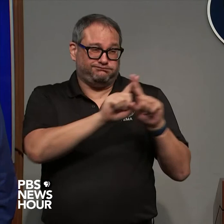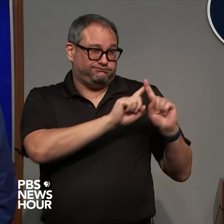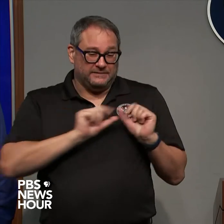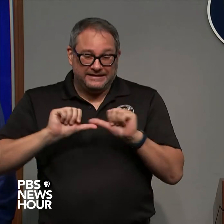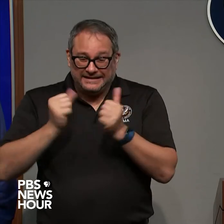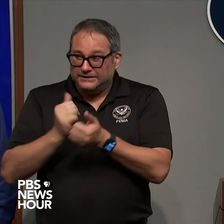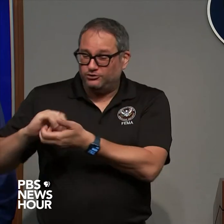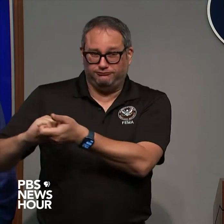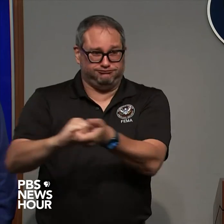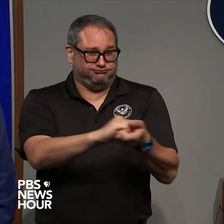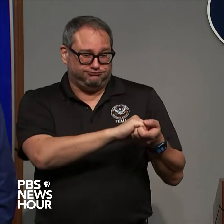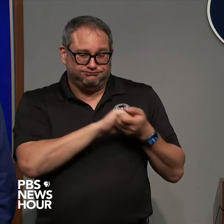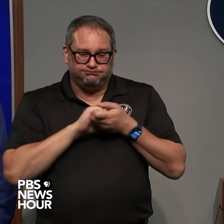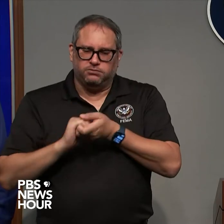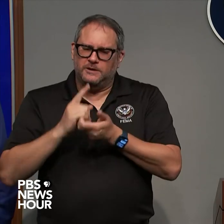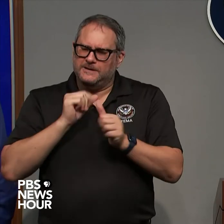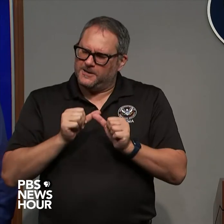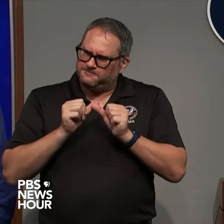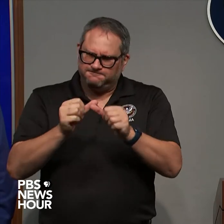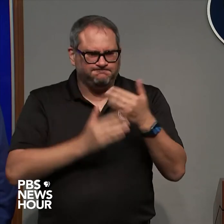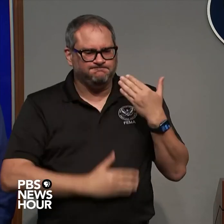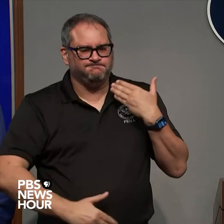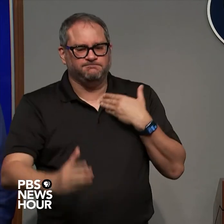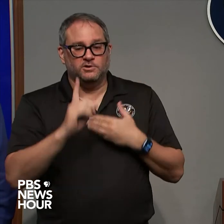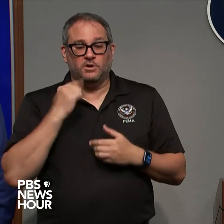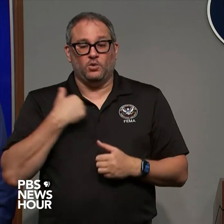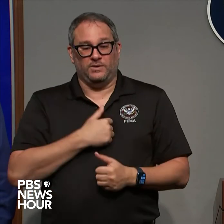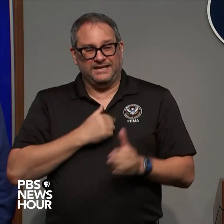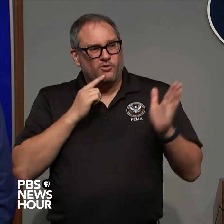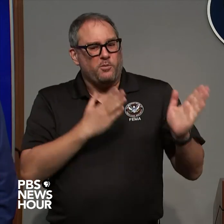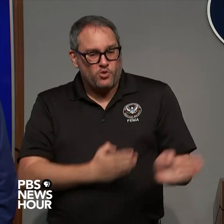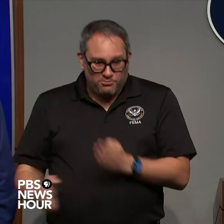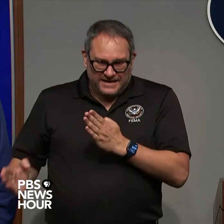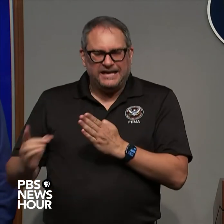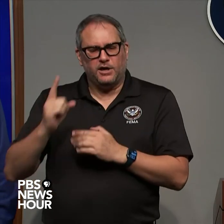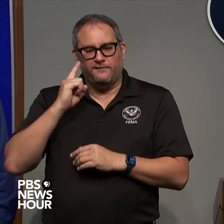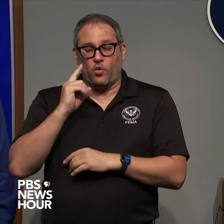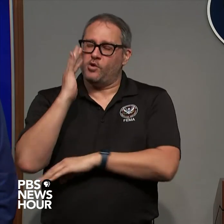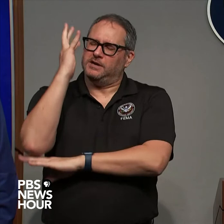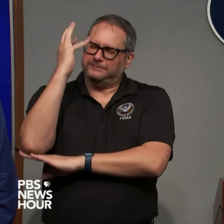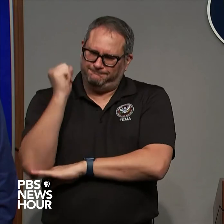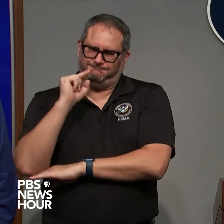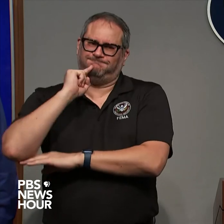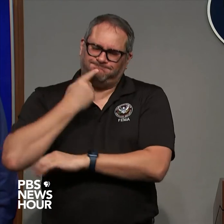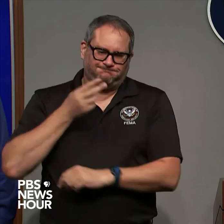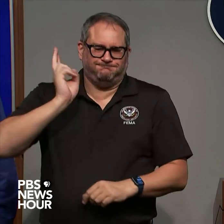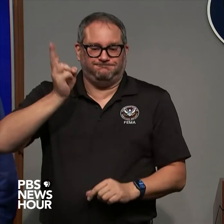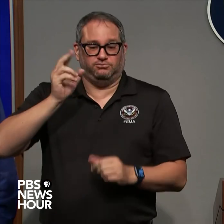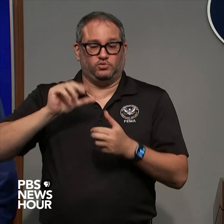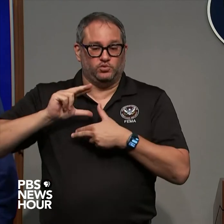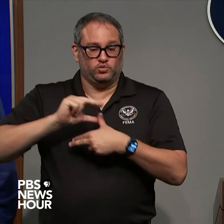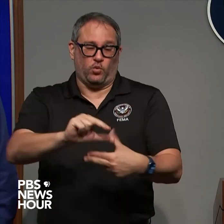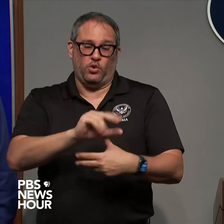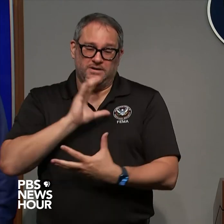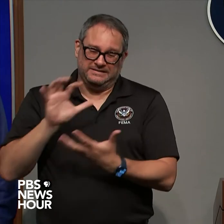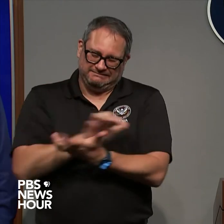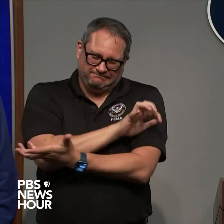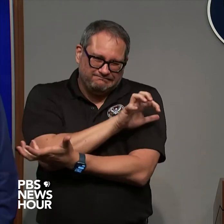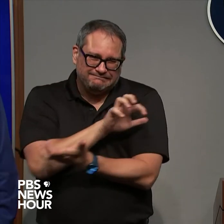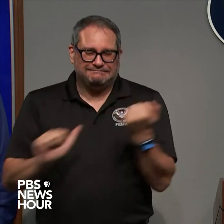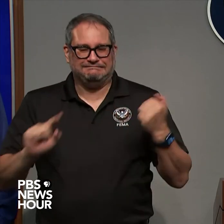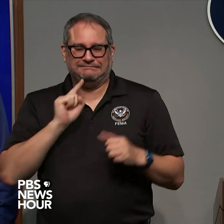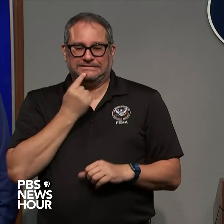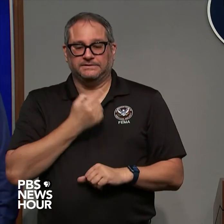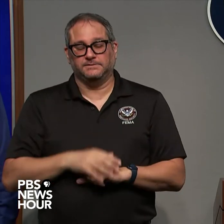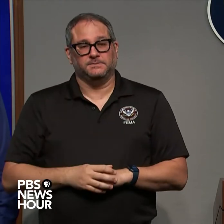as we prepare for the the historic and the catastrophic impacts that we are already beginning to see so now with every